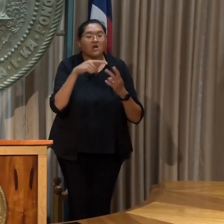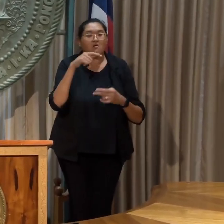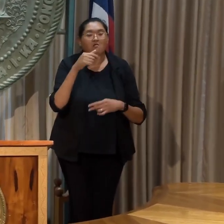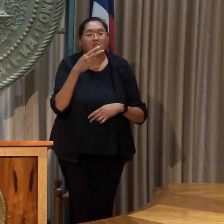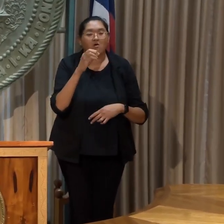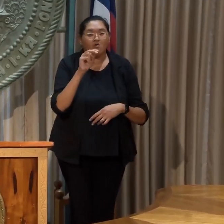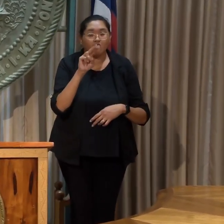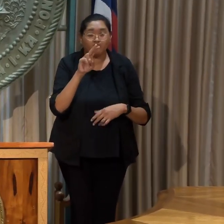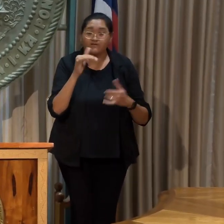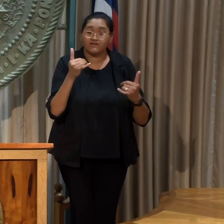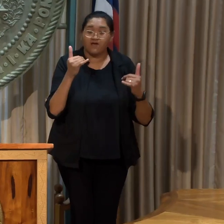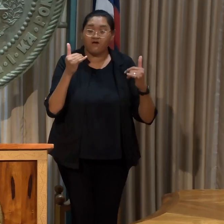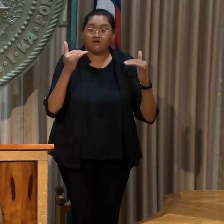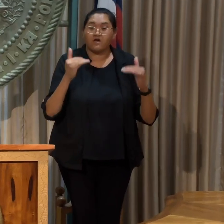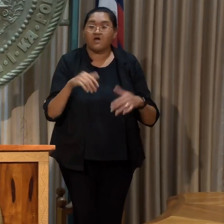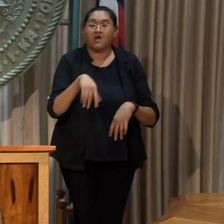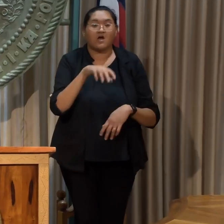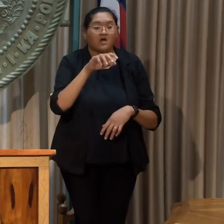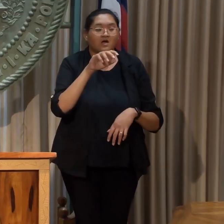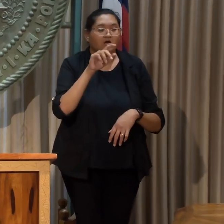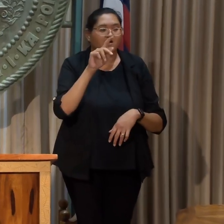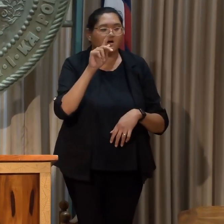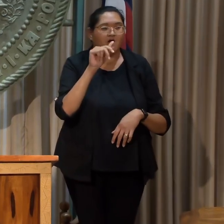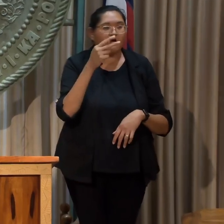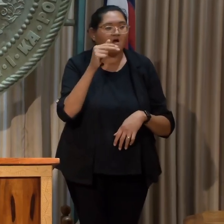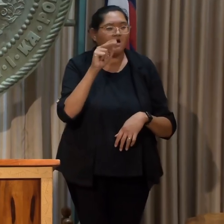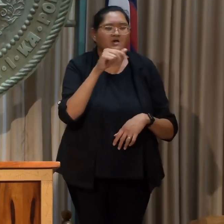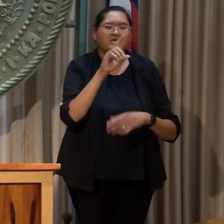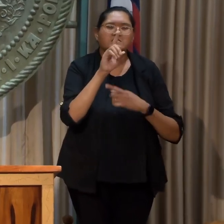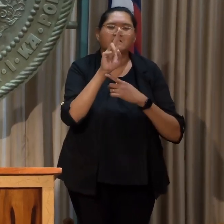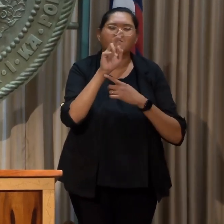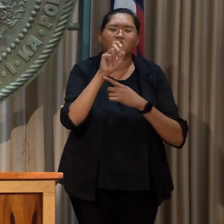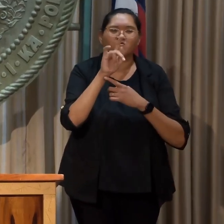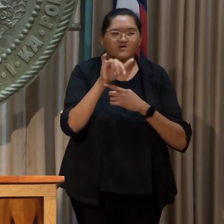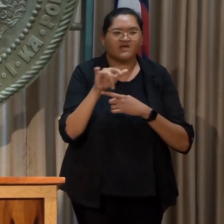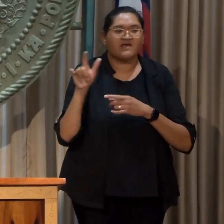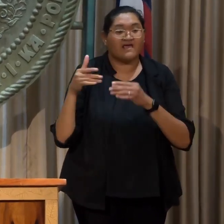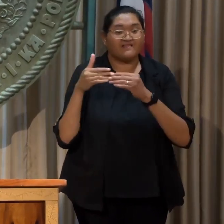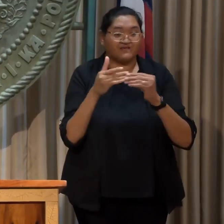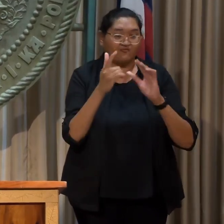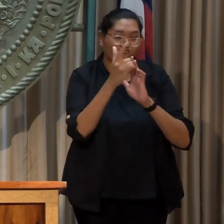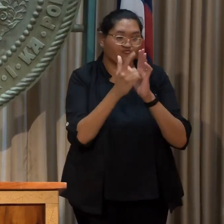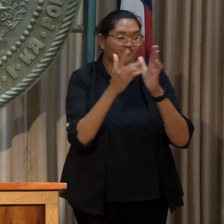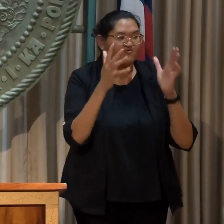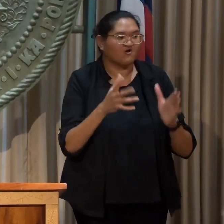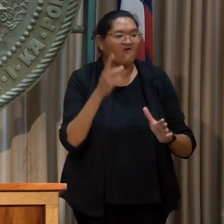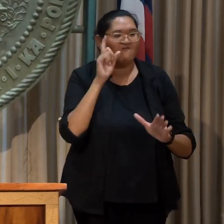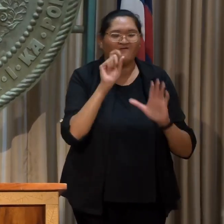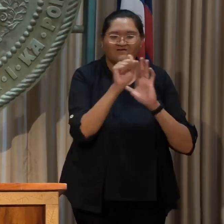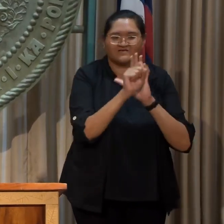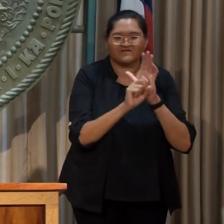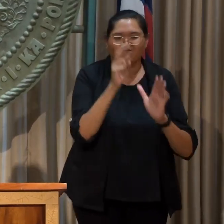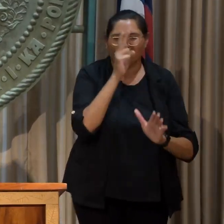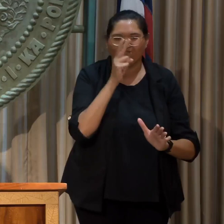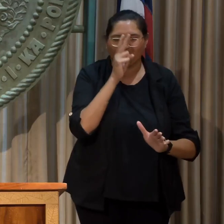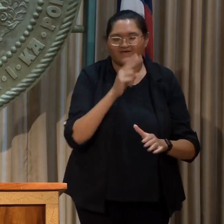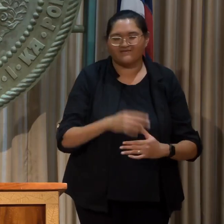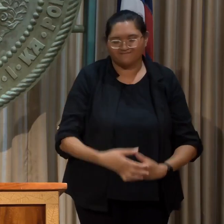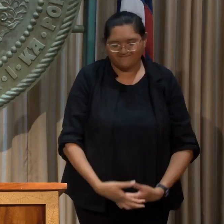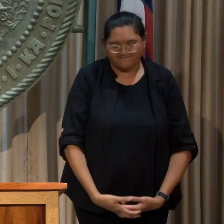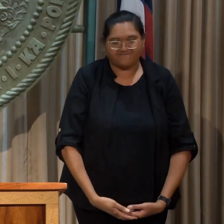up next, Kira Kahahane, Deputy Attorney General, who was the lead attorney for the state of Hawaii in this case.